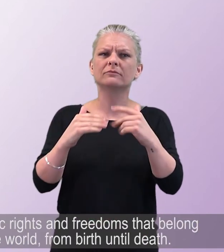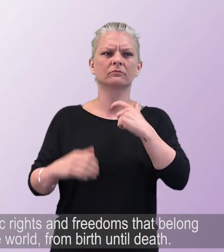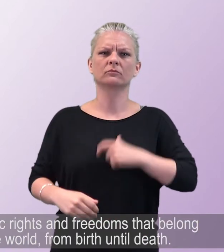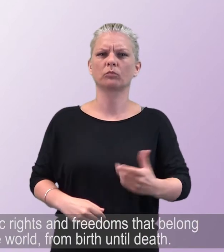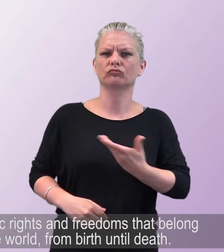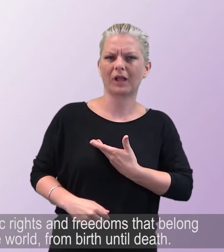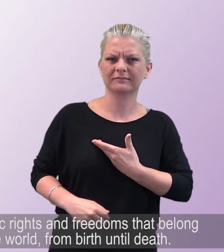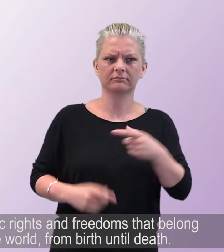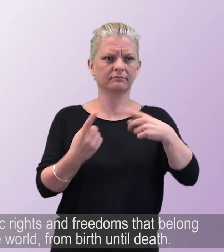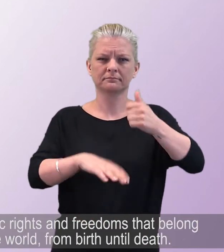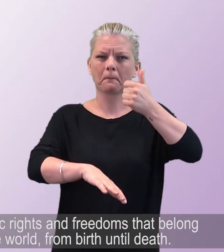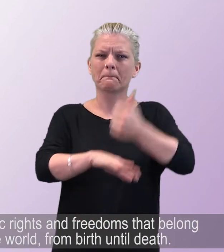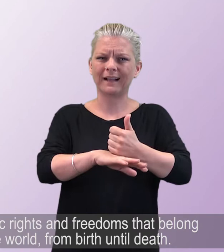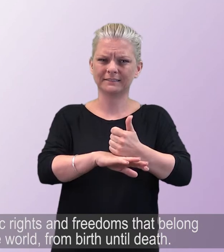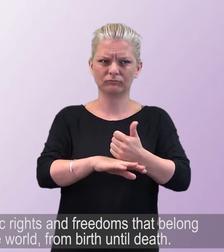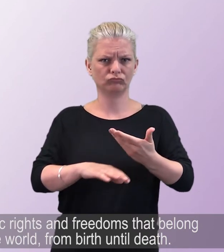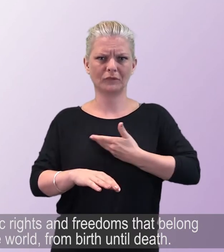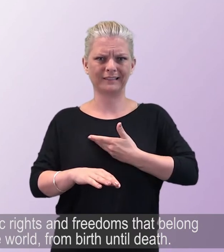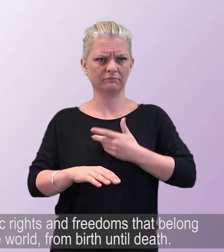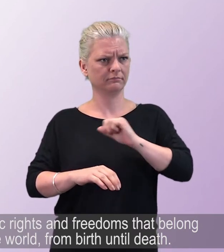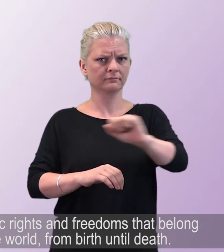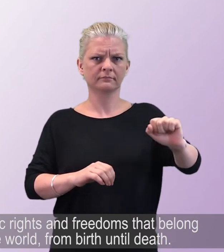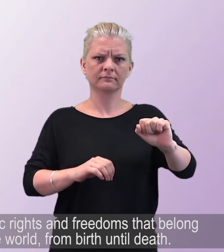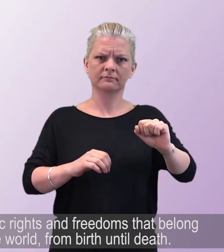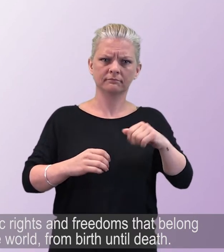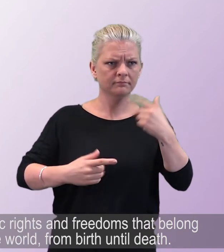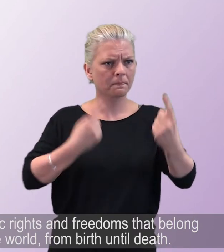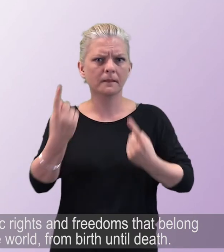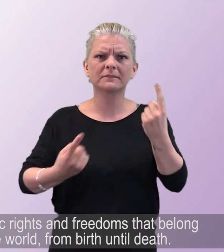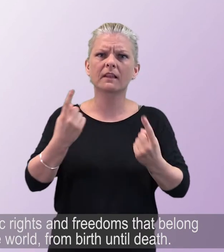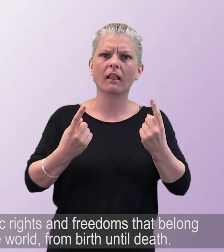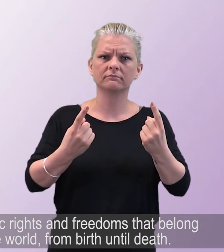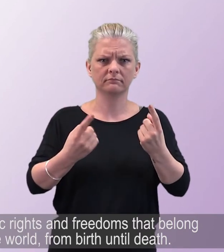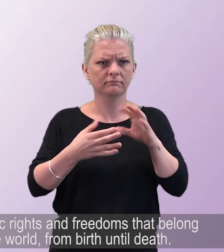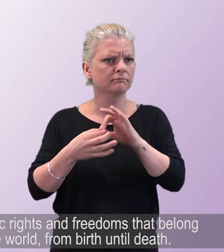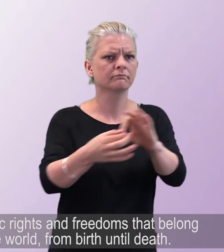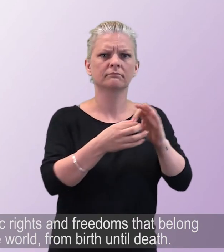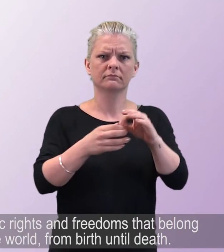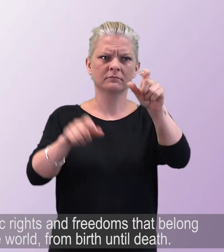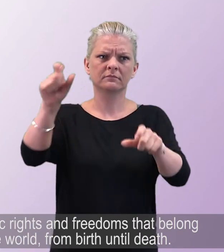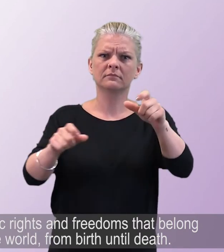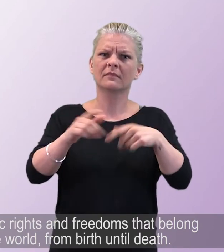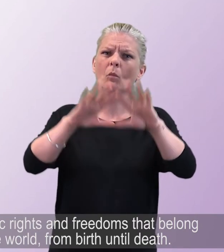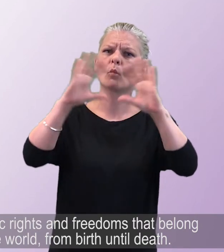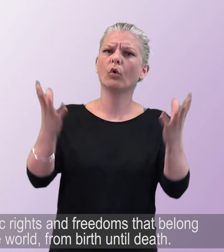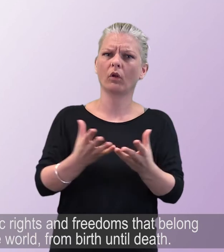Human Rights are the basic rights and freedoms that belong to every person in the world, from birth until death.